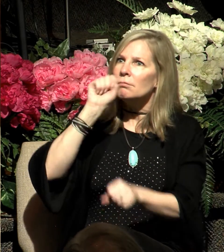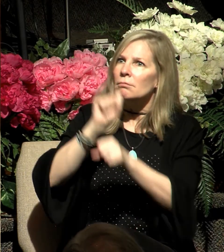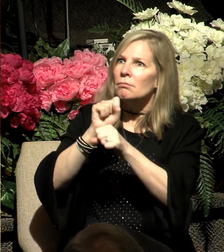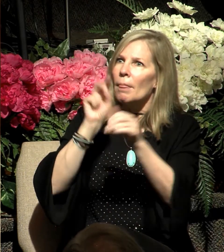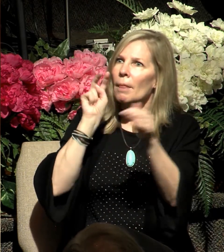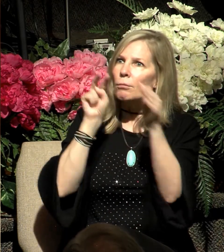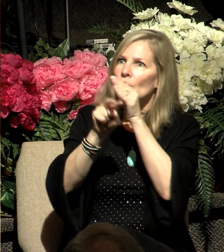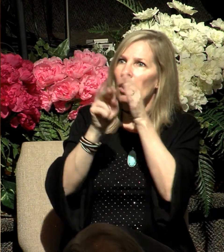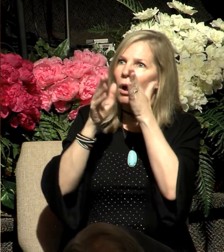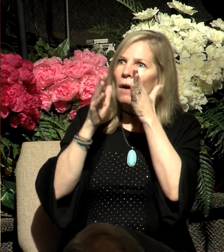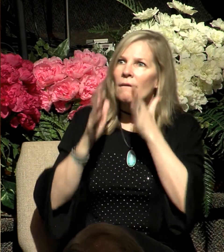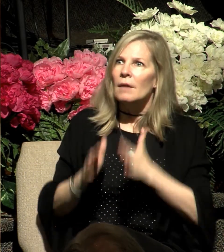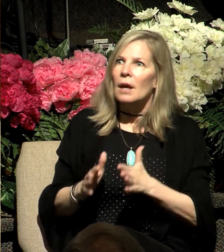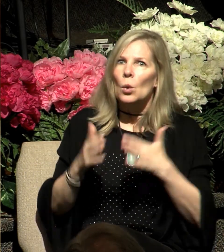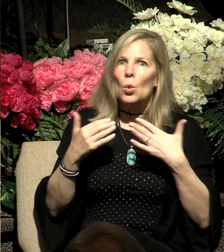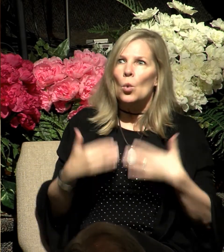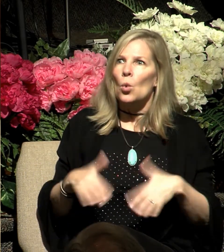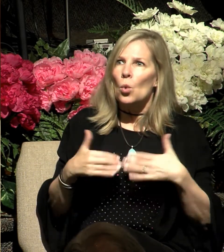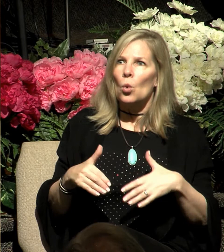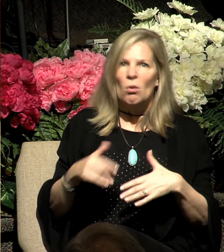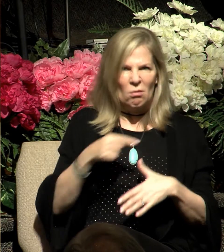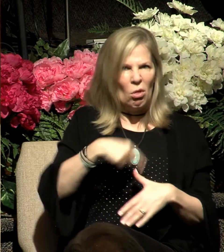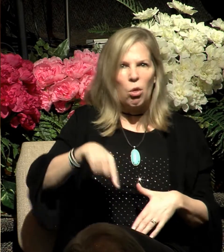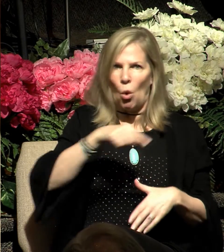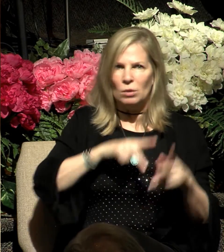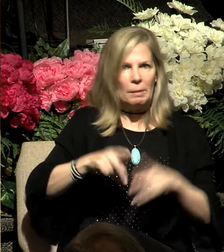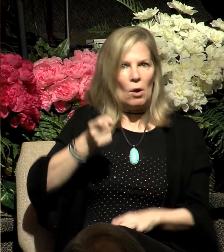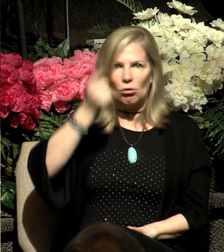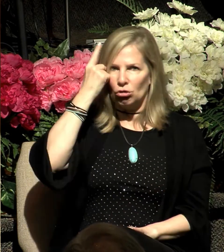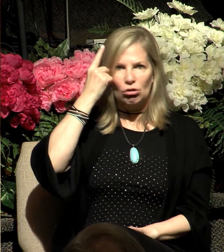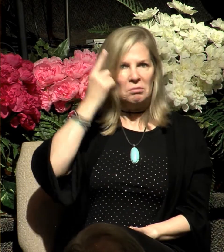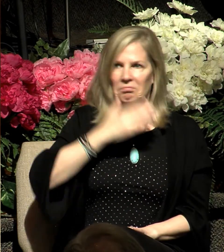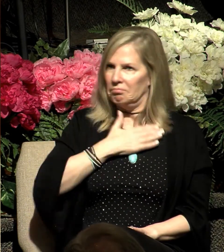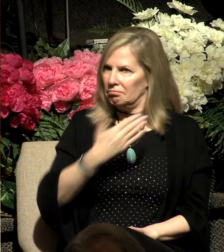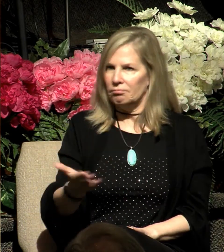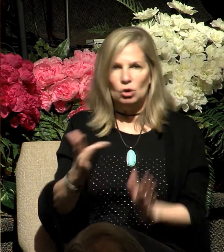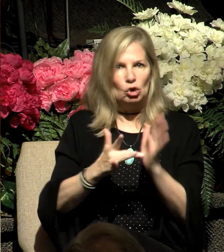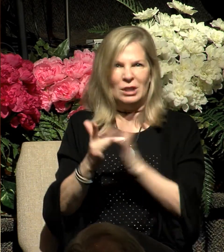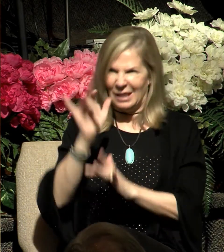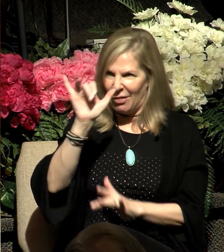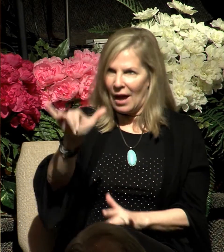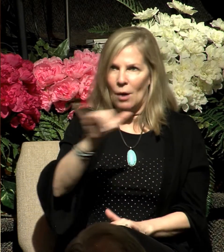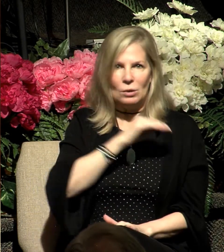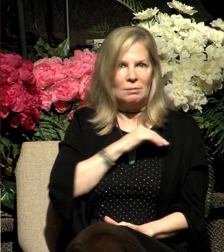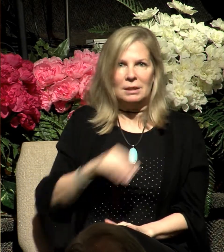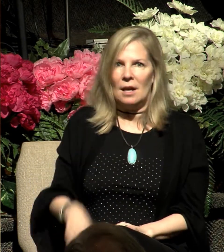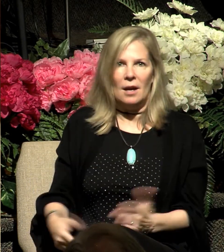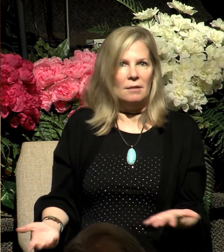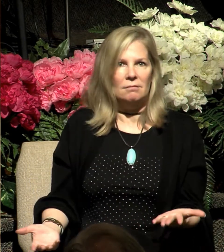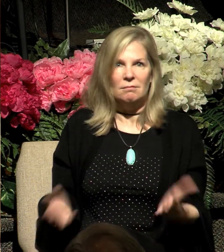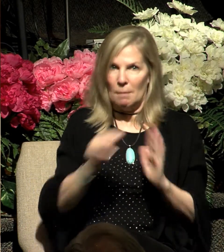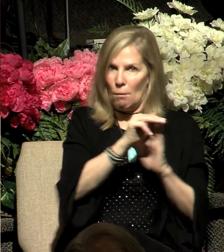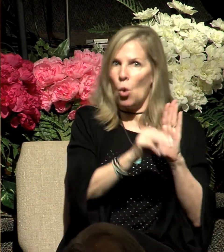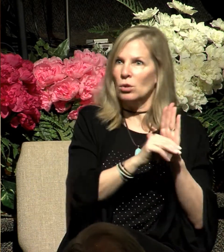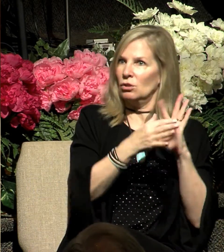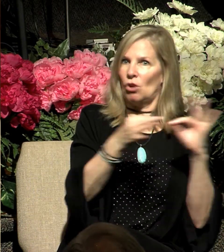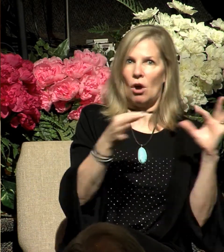These people understood this. They acknowledged that Jesus was that prophet who Moses said would come,